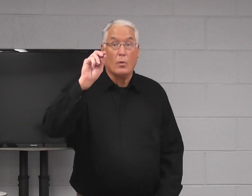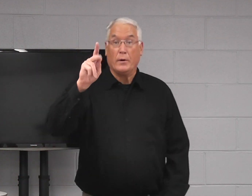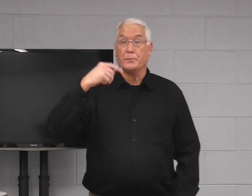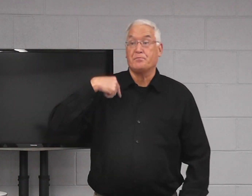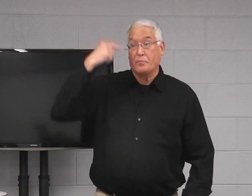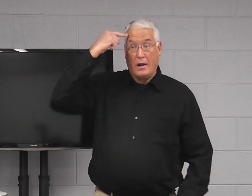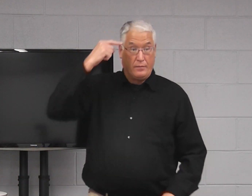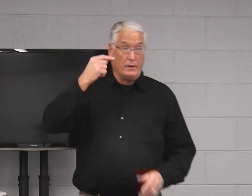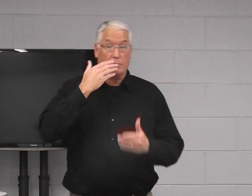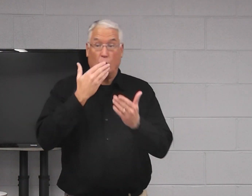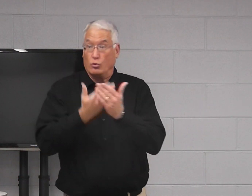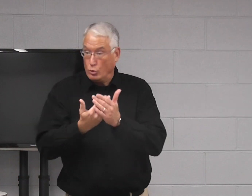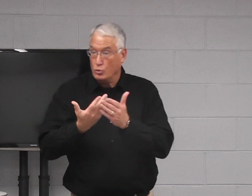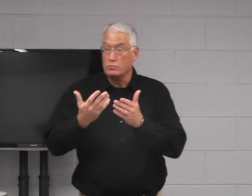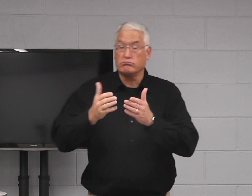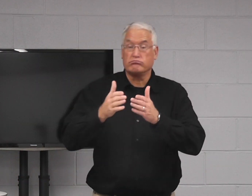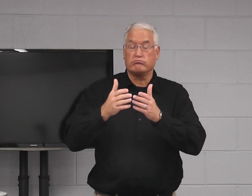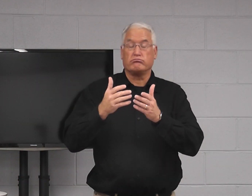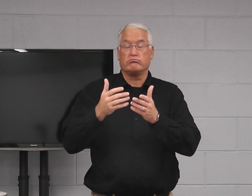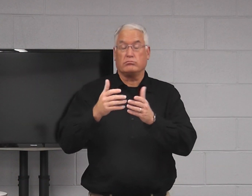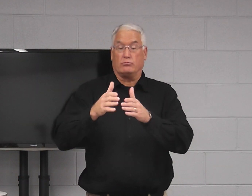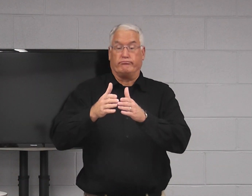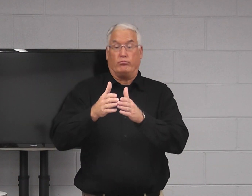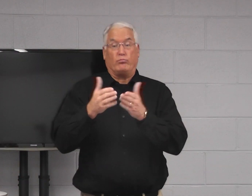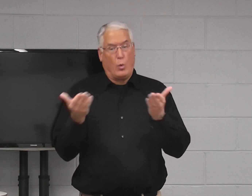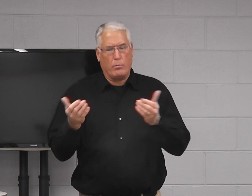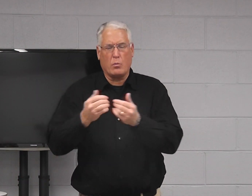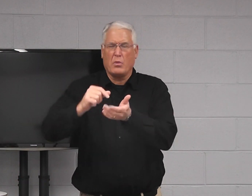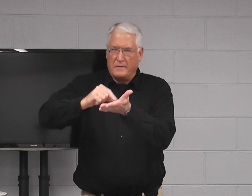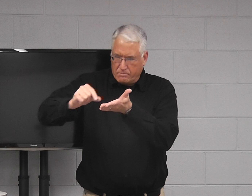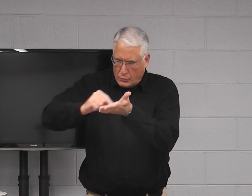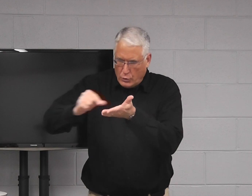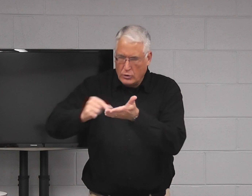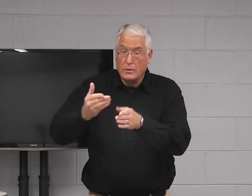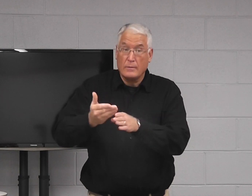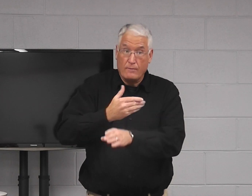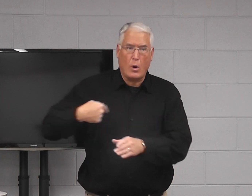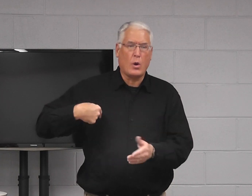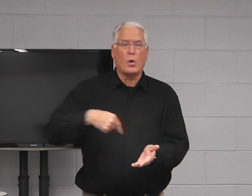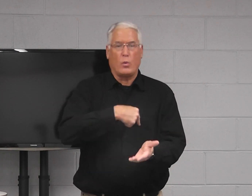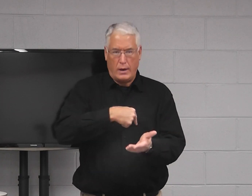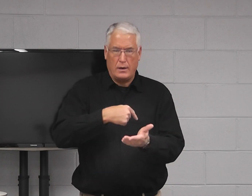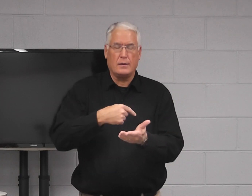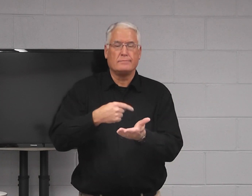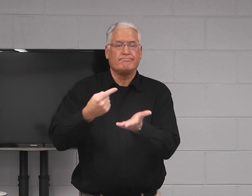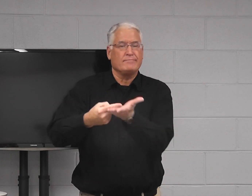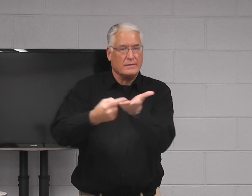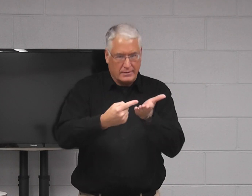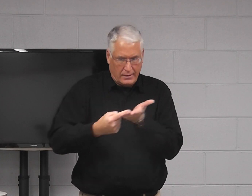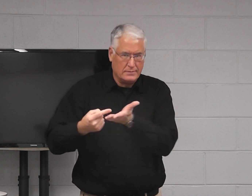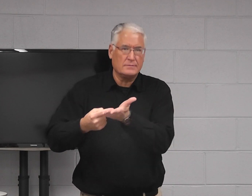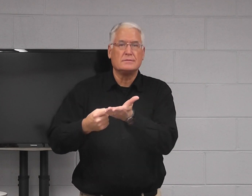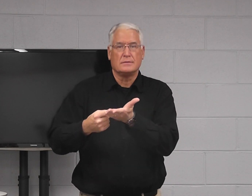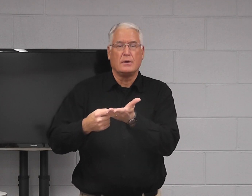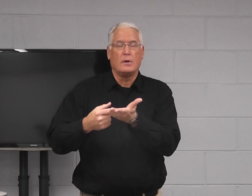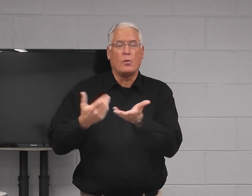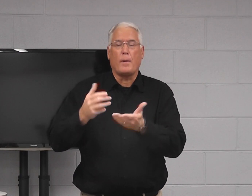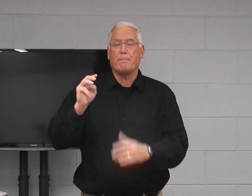Okay, so I think it would be good that we'll open with some scripture before we have a discussion